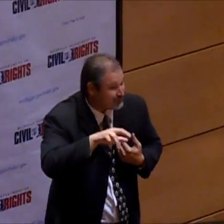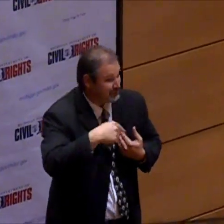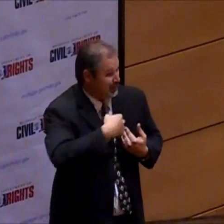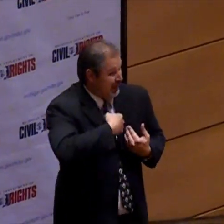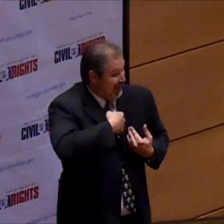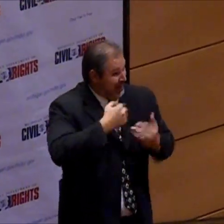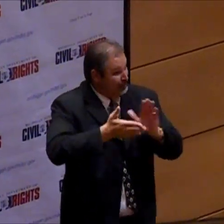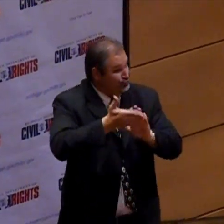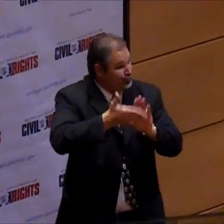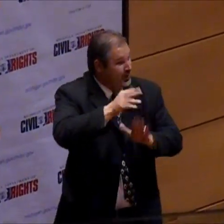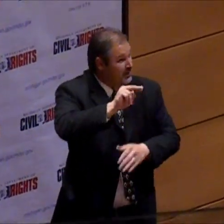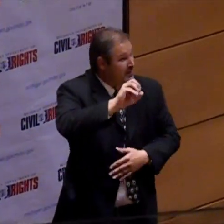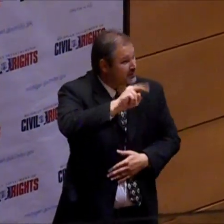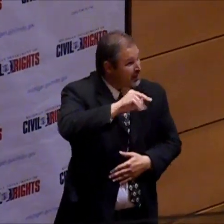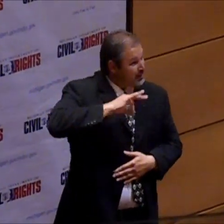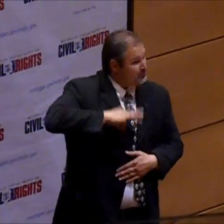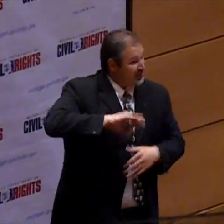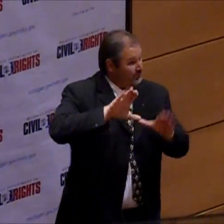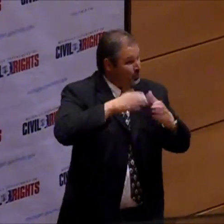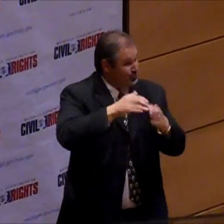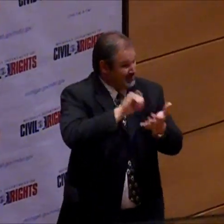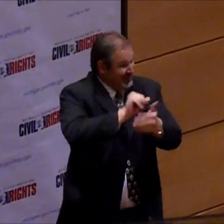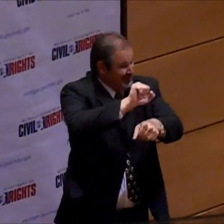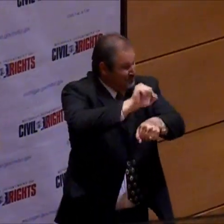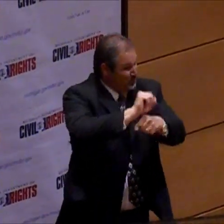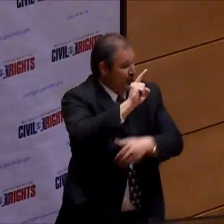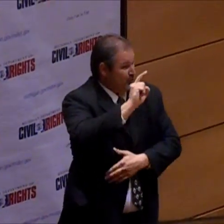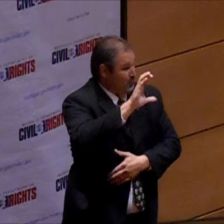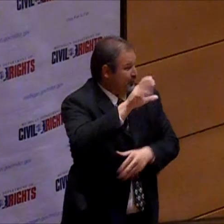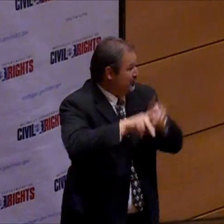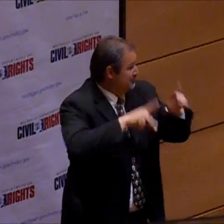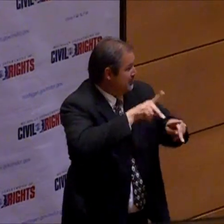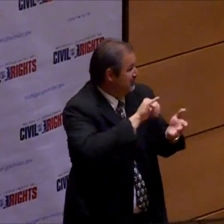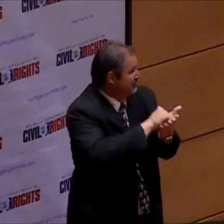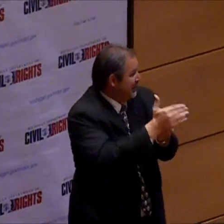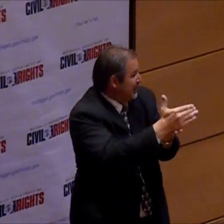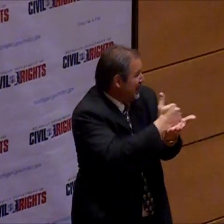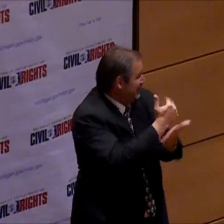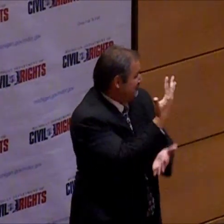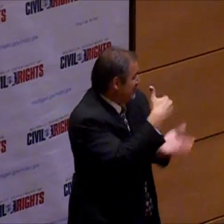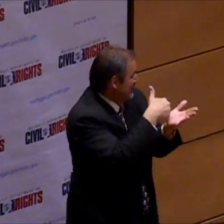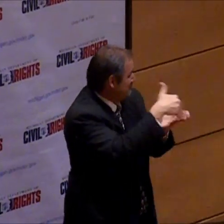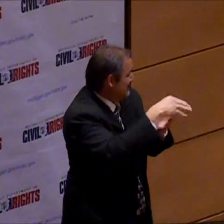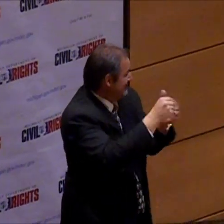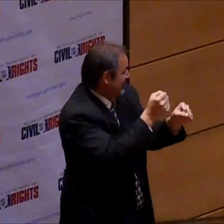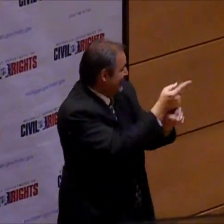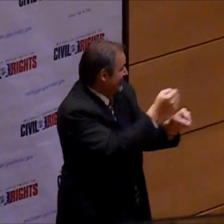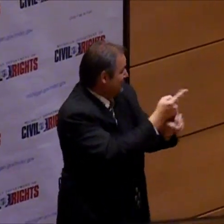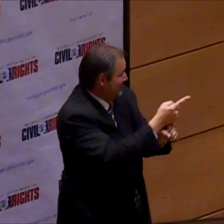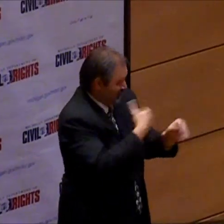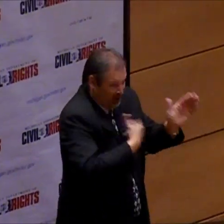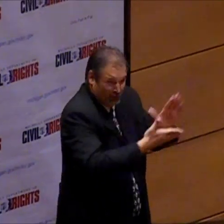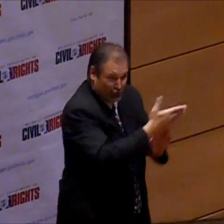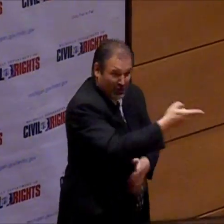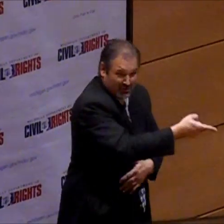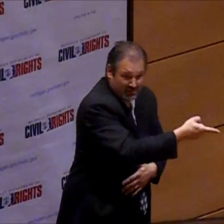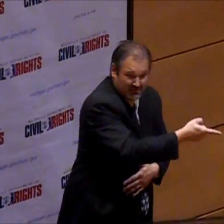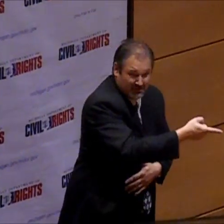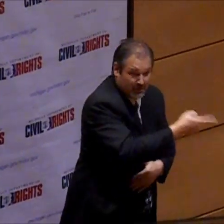I have a career. I run a non-profit organization that employs over 100 people that annually earns $5